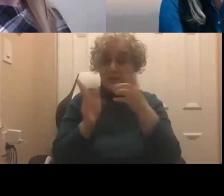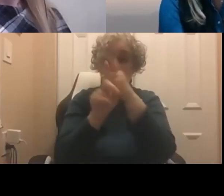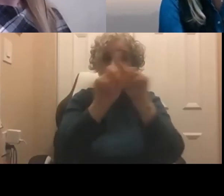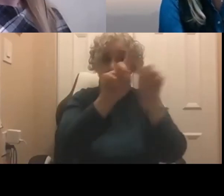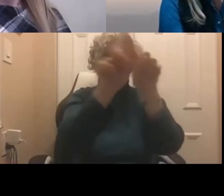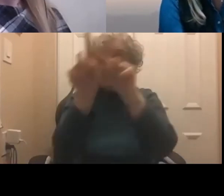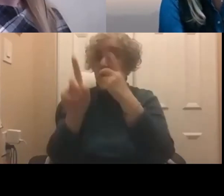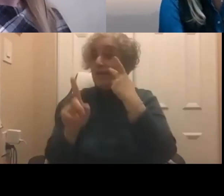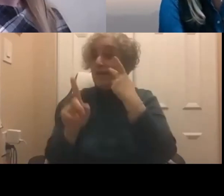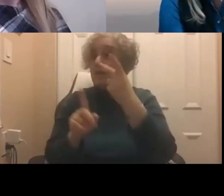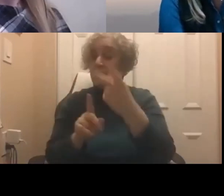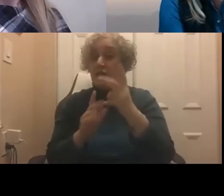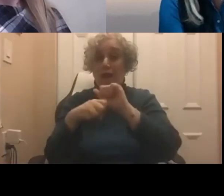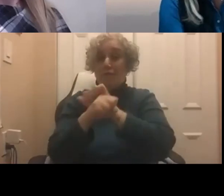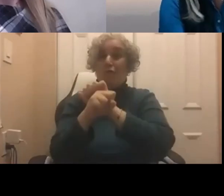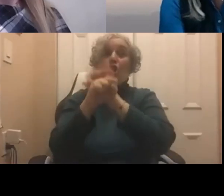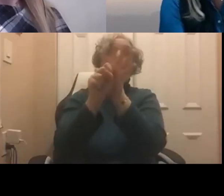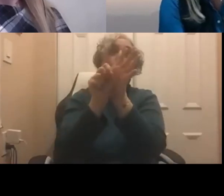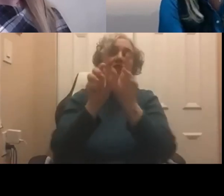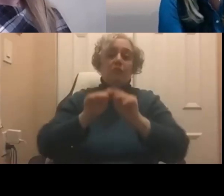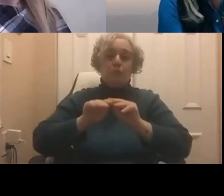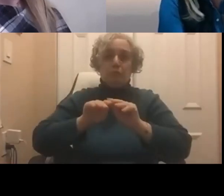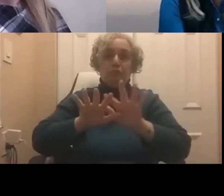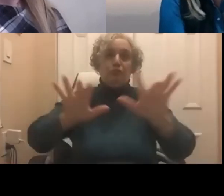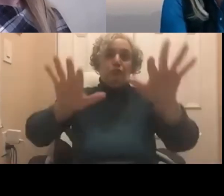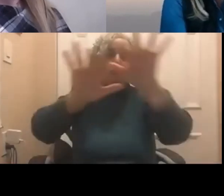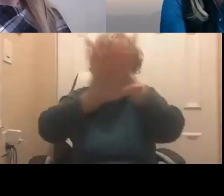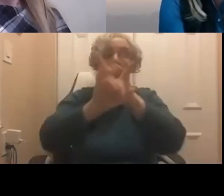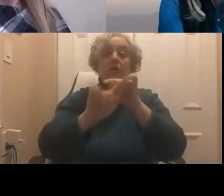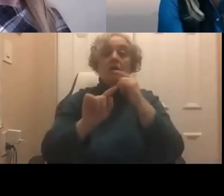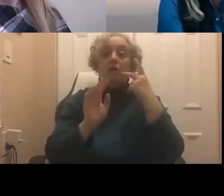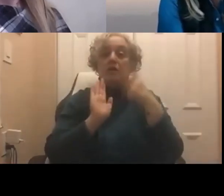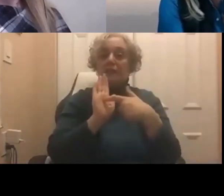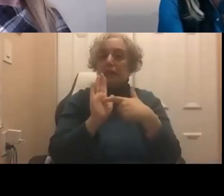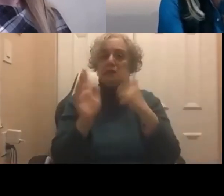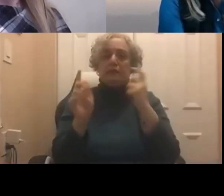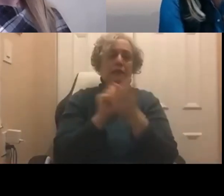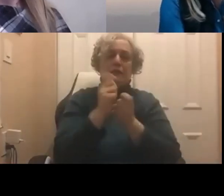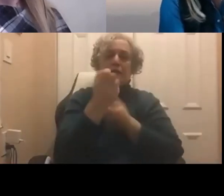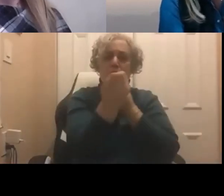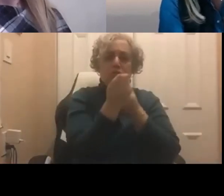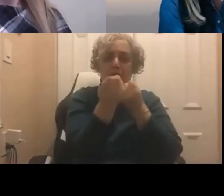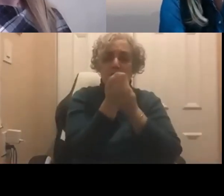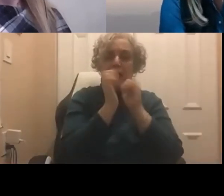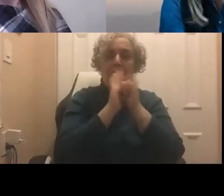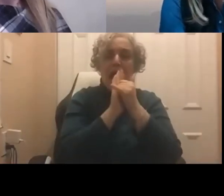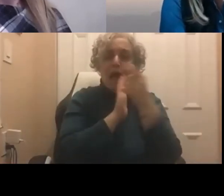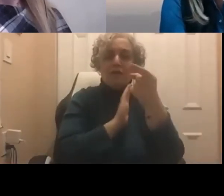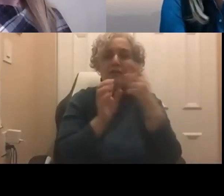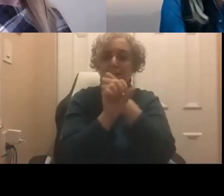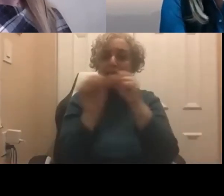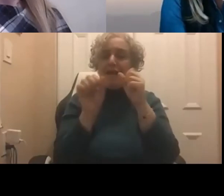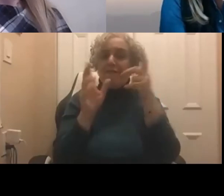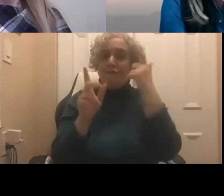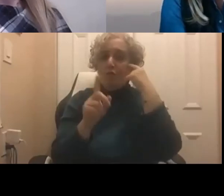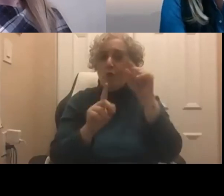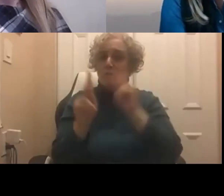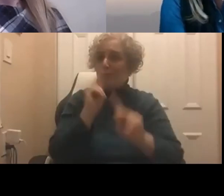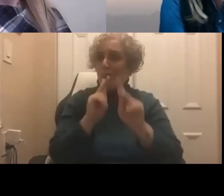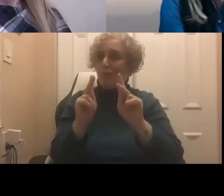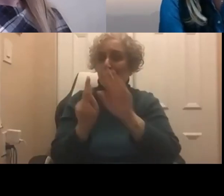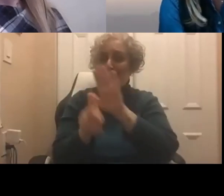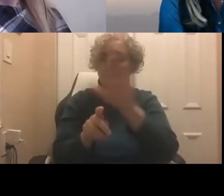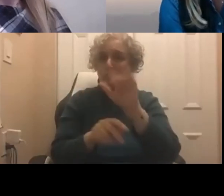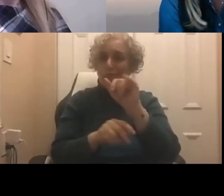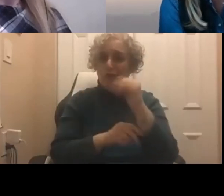do to transfer what our supports and what they look like, and how do we do it in a safe environment. You know, the conclusion,